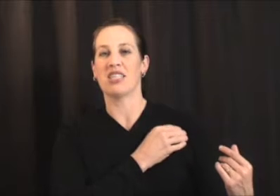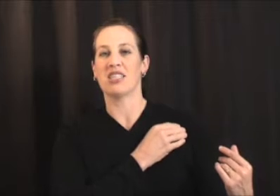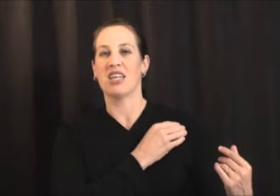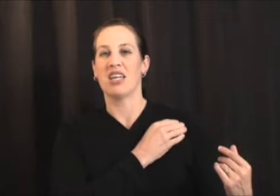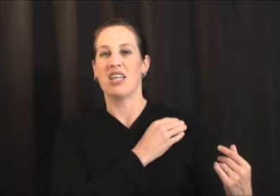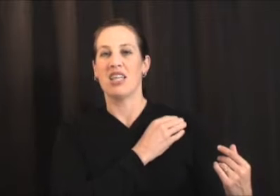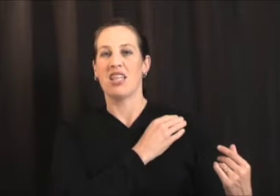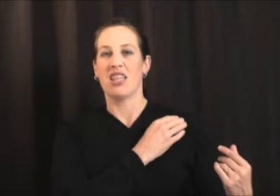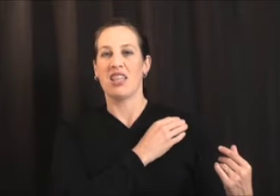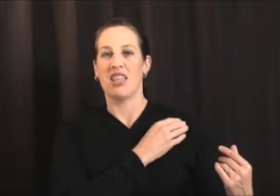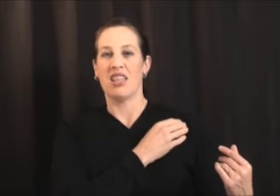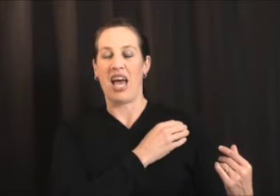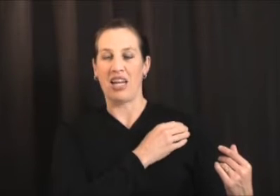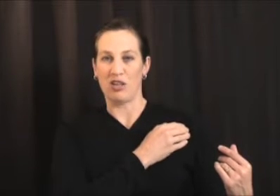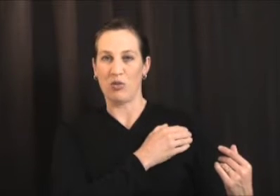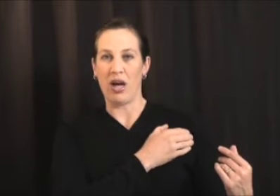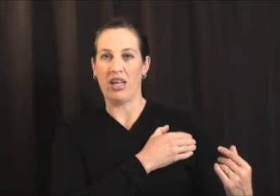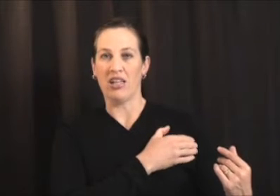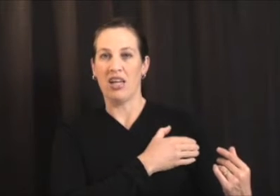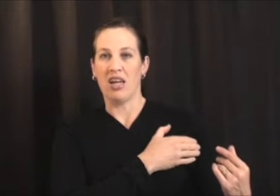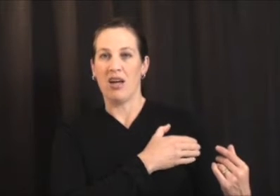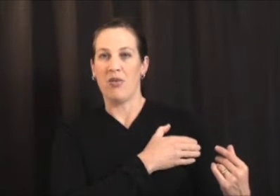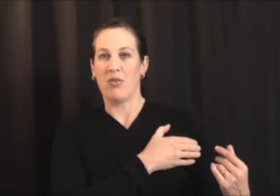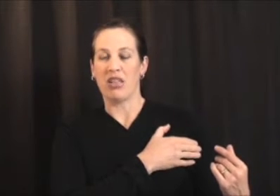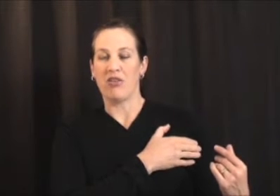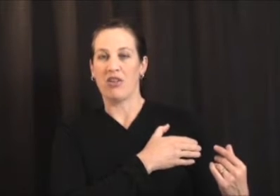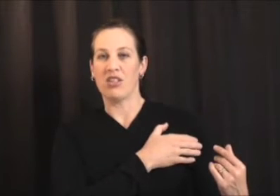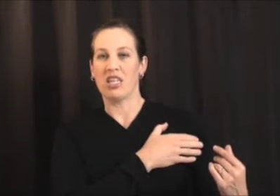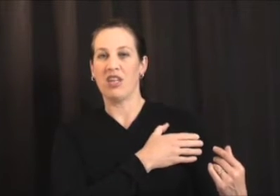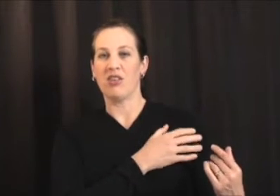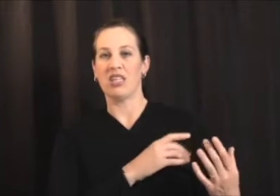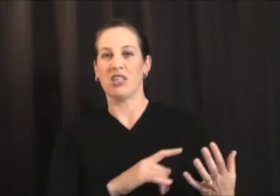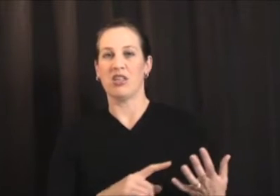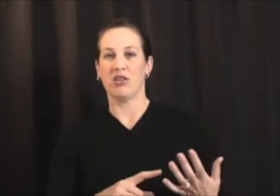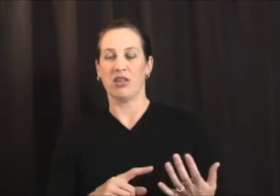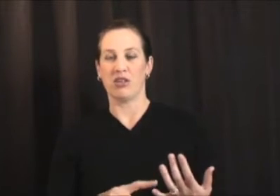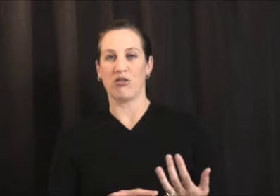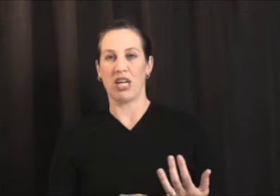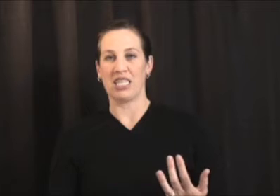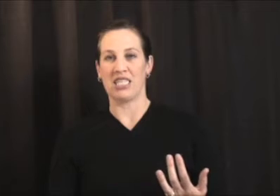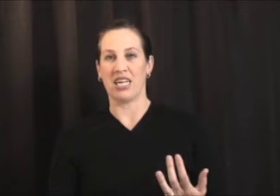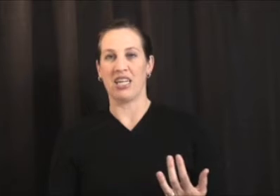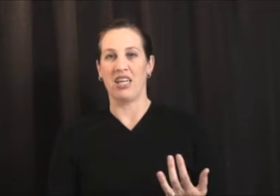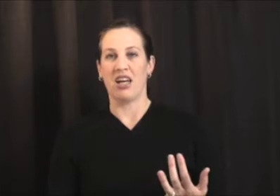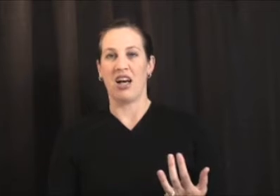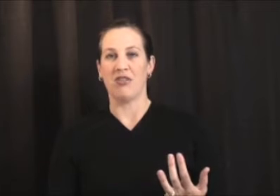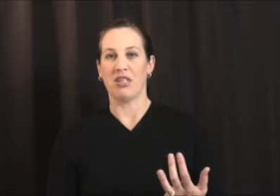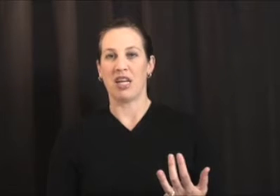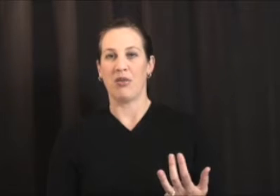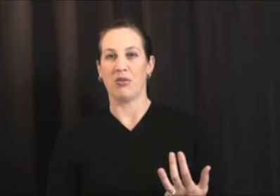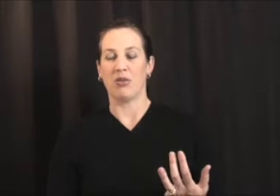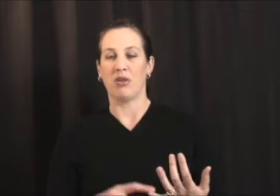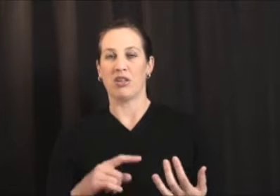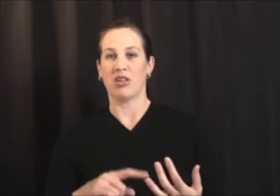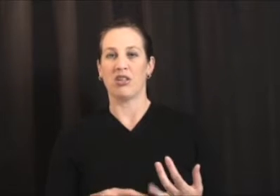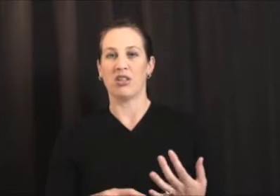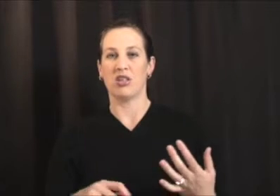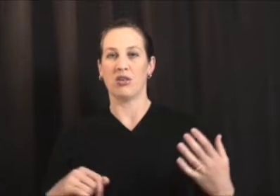that as well. But the first thing you need to do is rest it. Oftentimes we return to